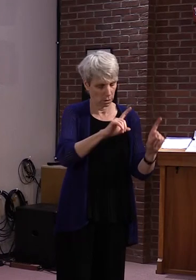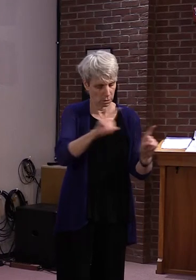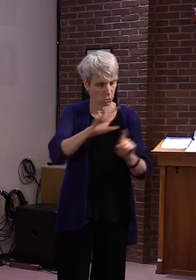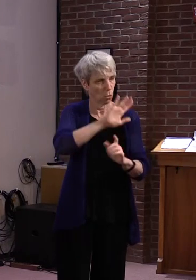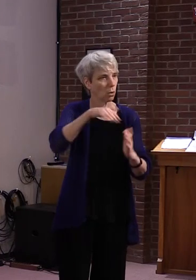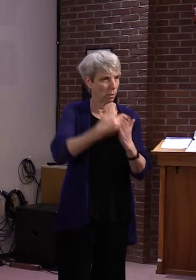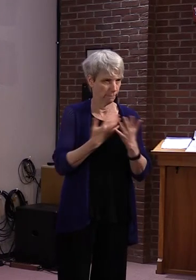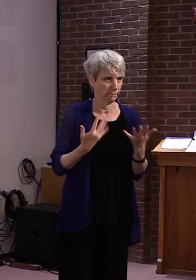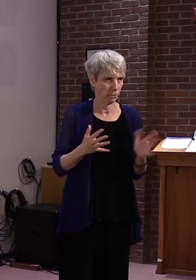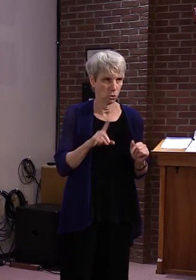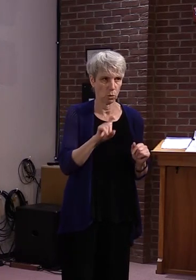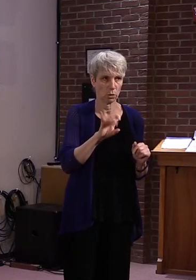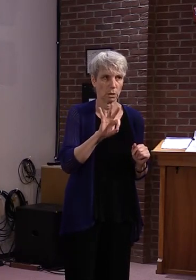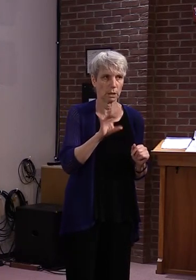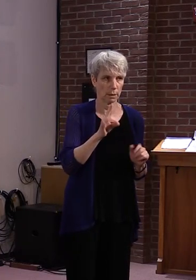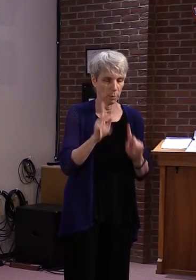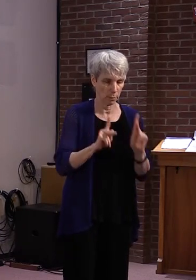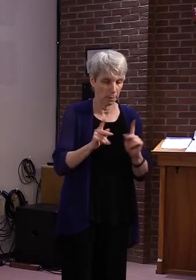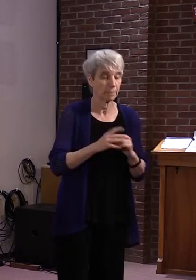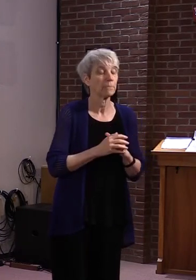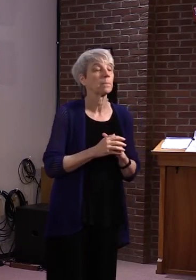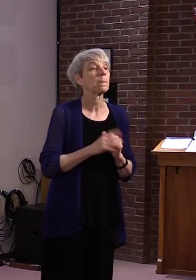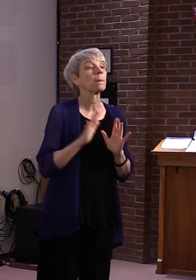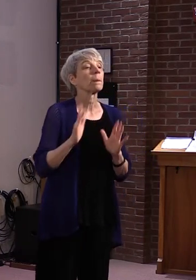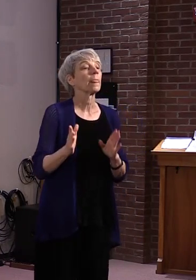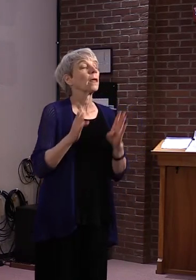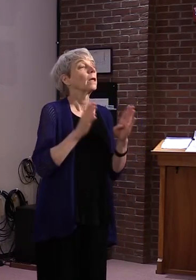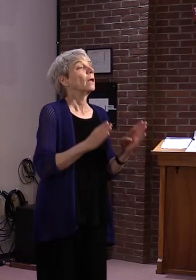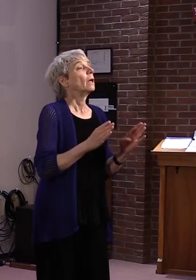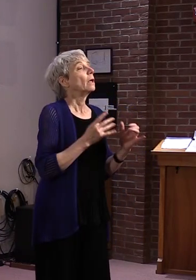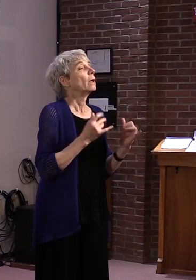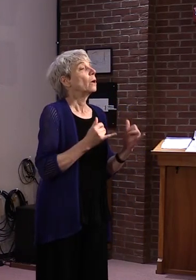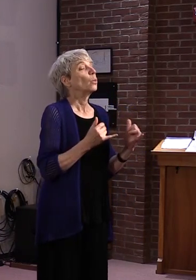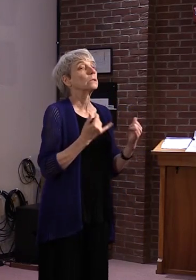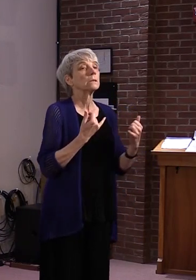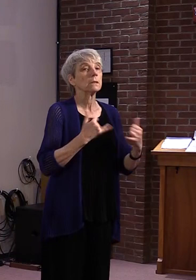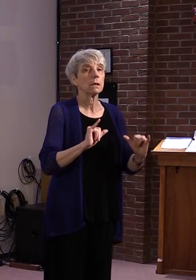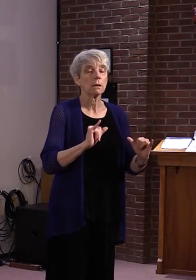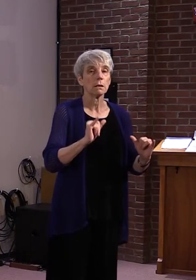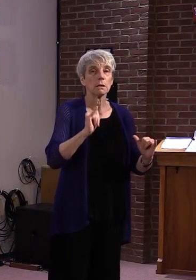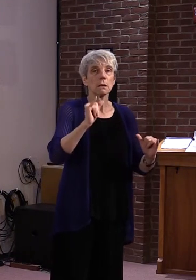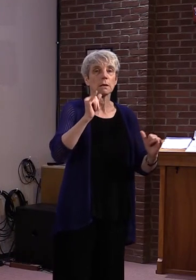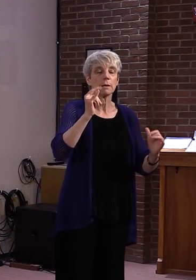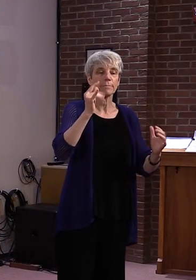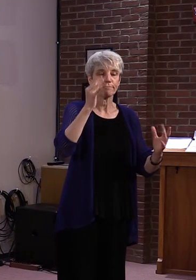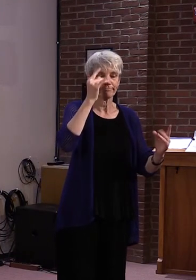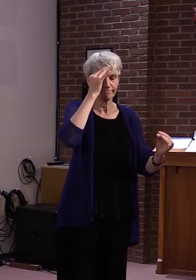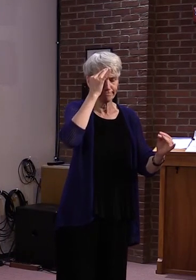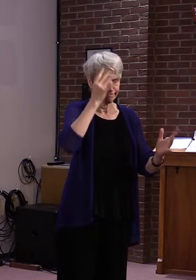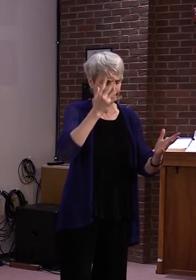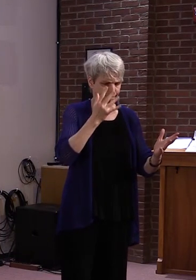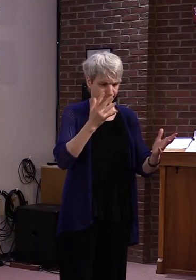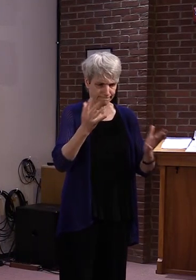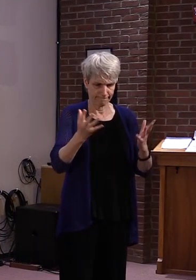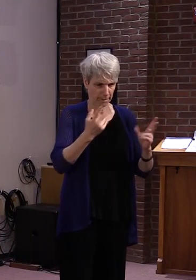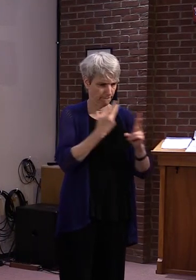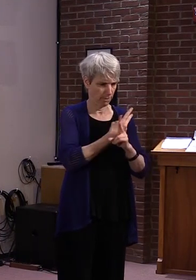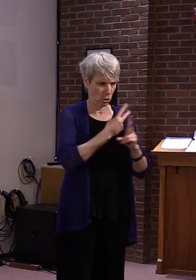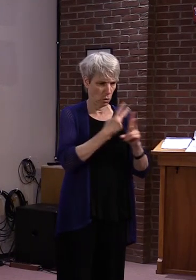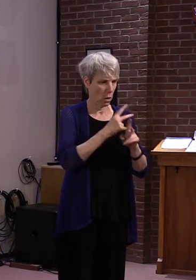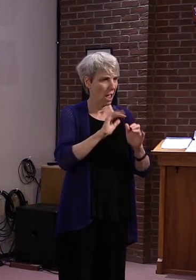We are still in development of that process on